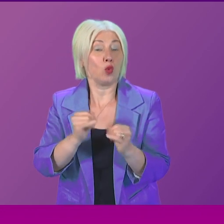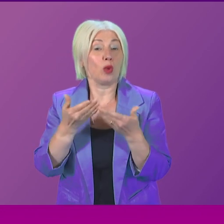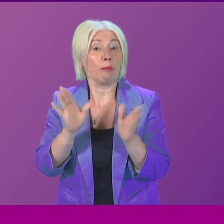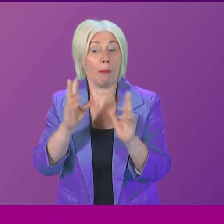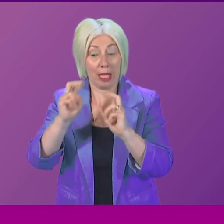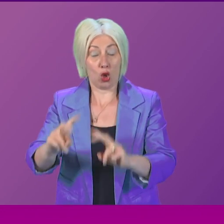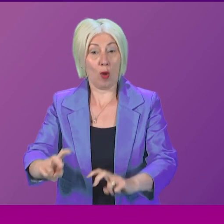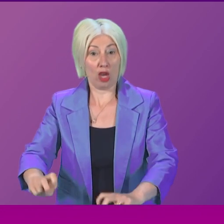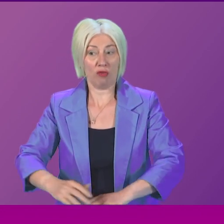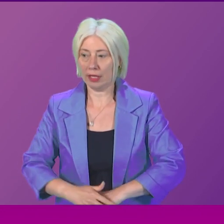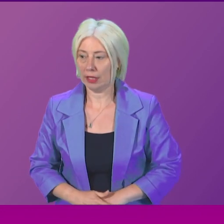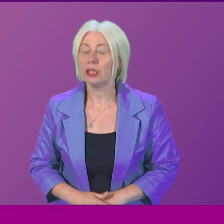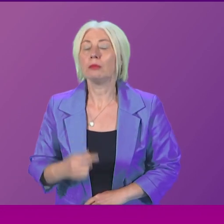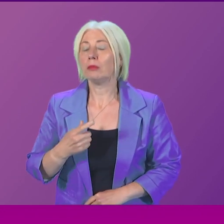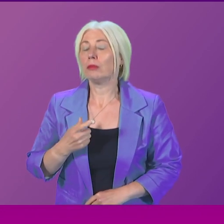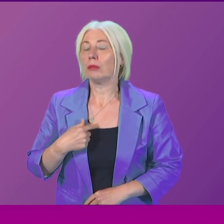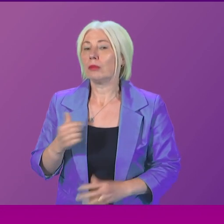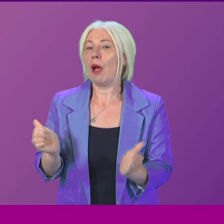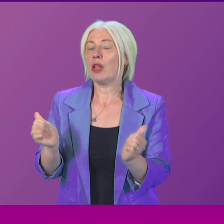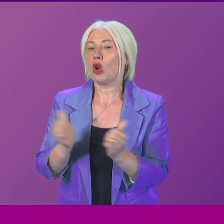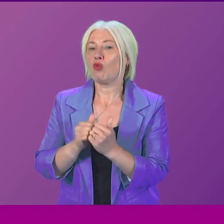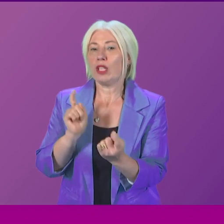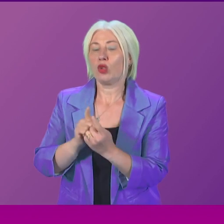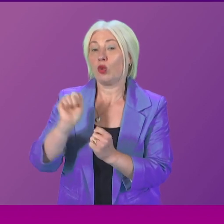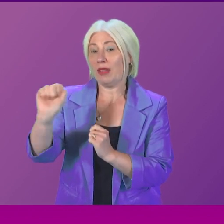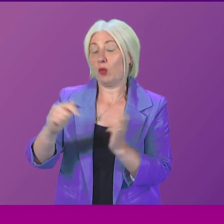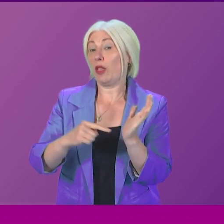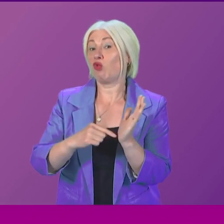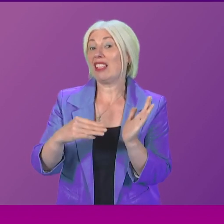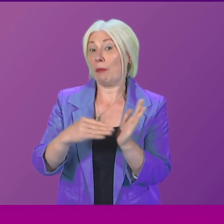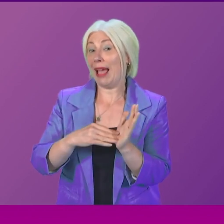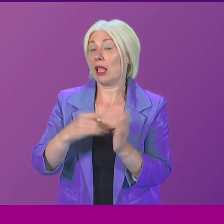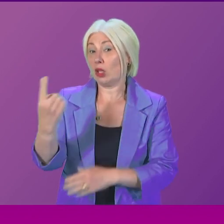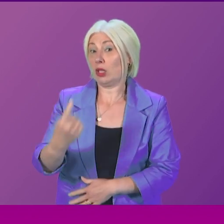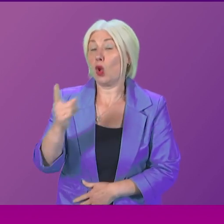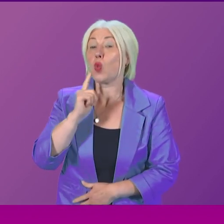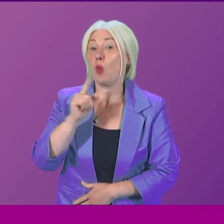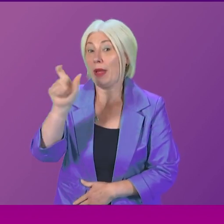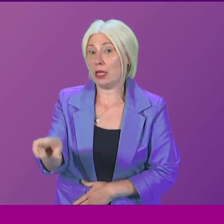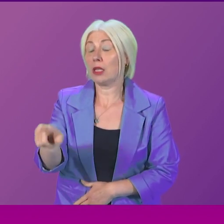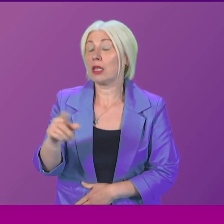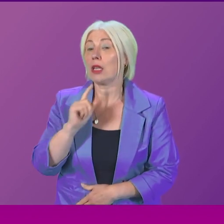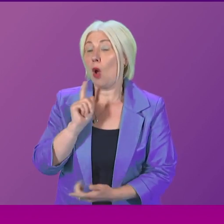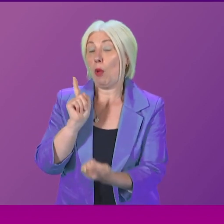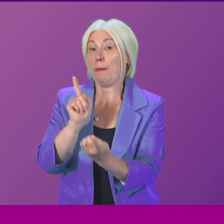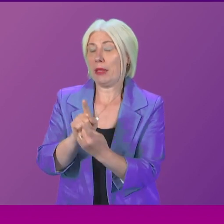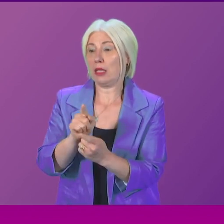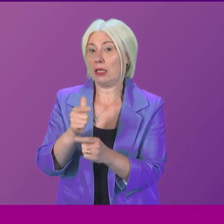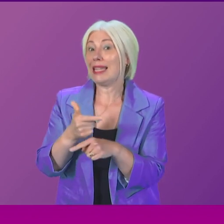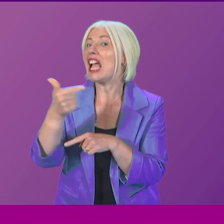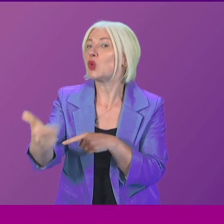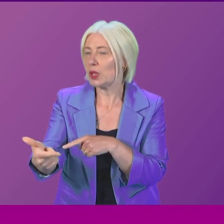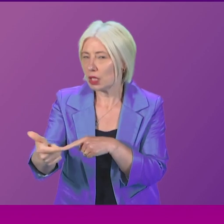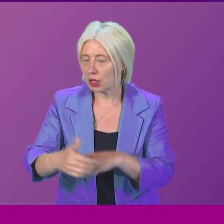Presiding Officer, I have agreed to meet with Miss Mallet and I'm due to meet with her, I believe, early next